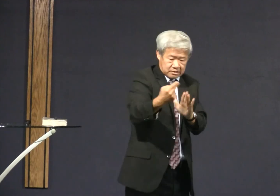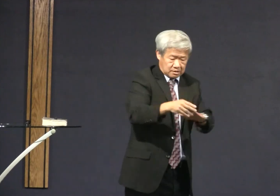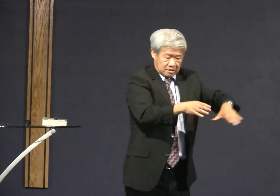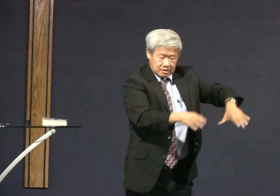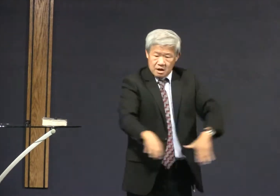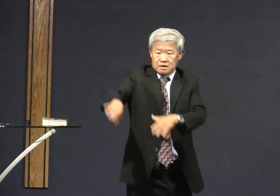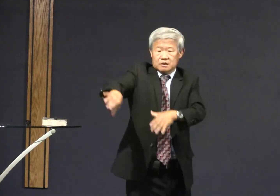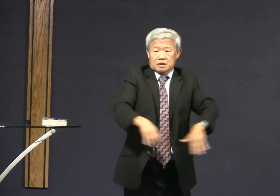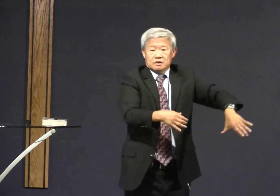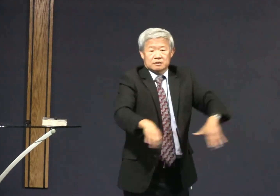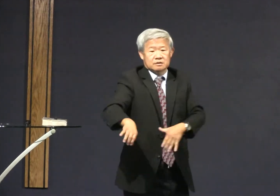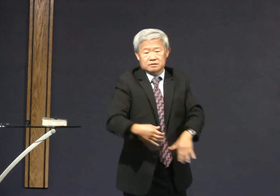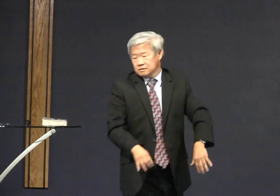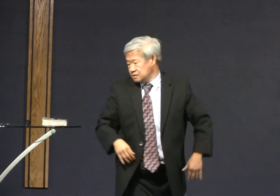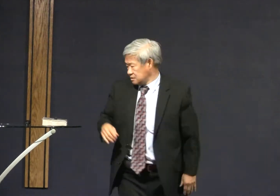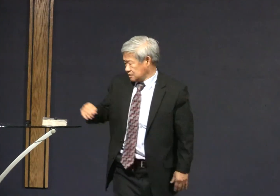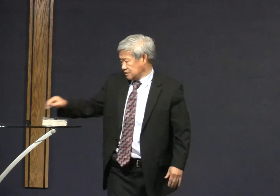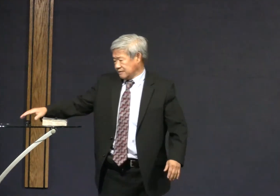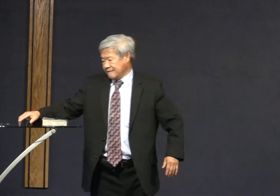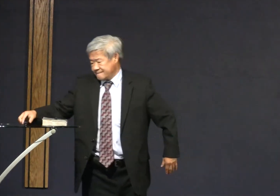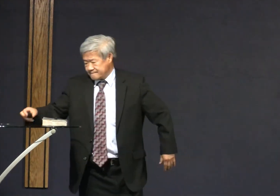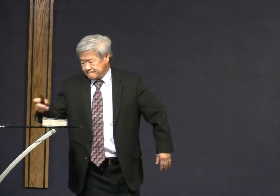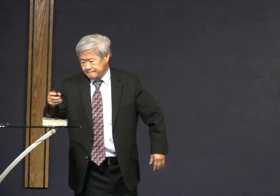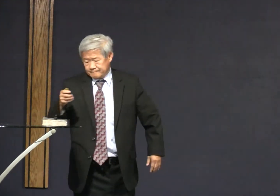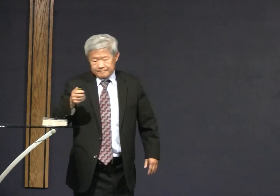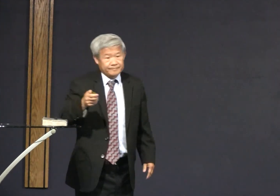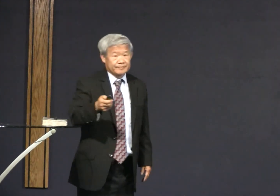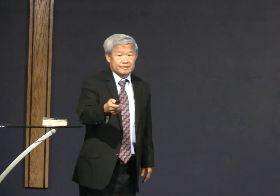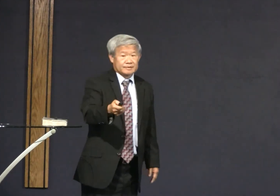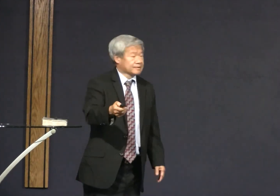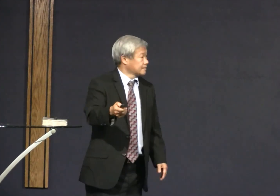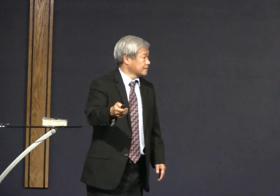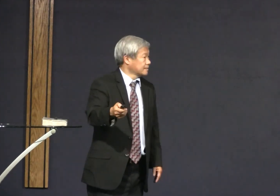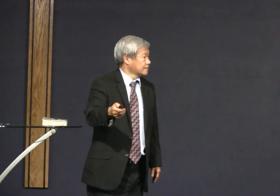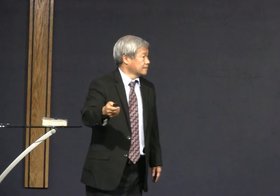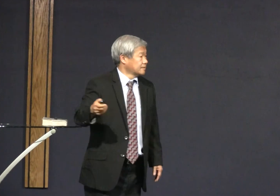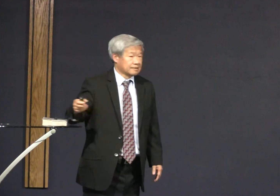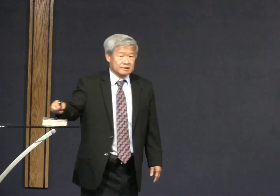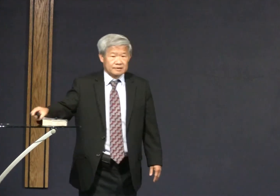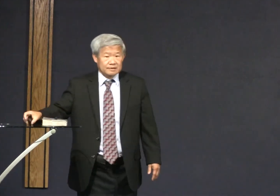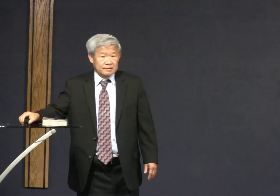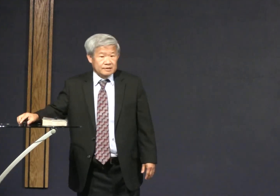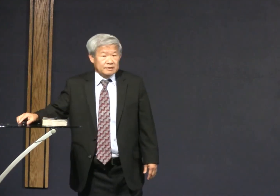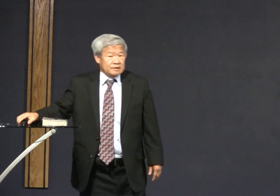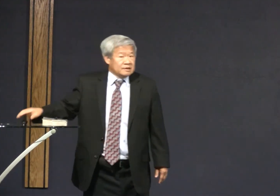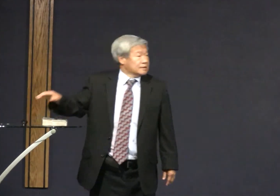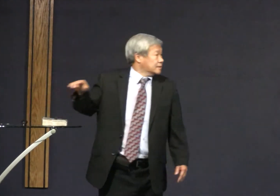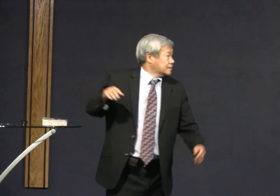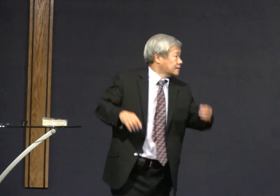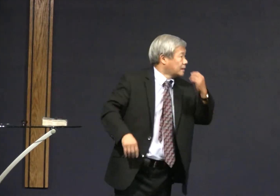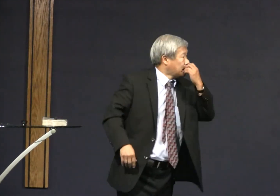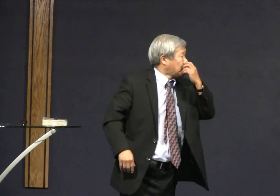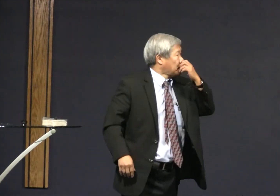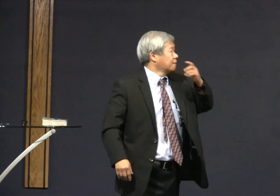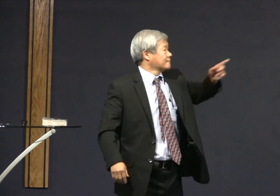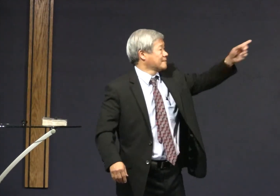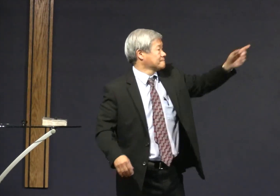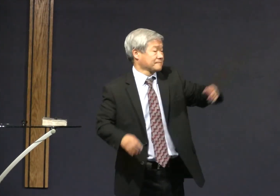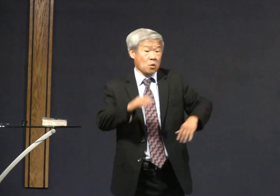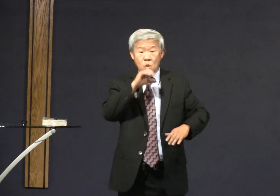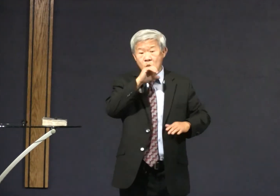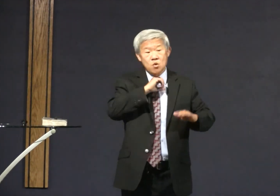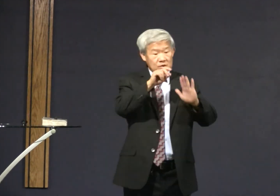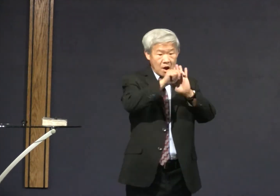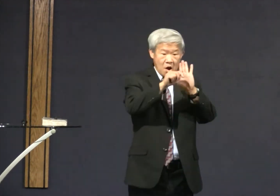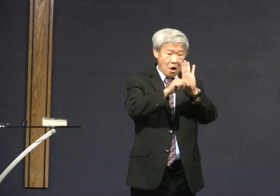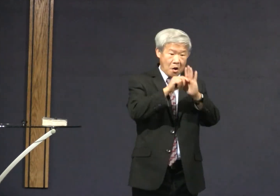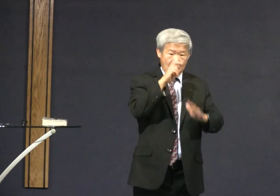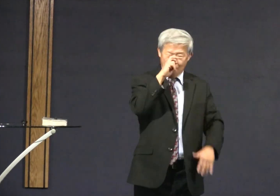the